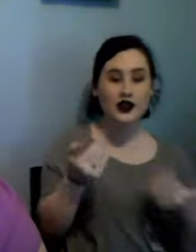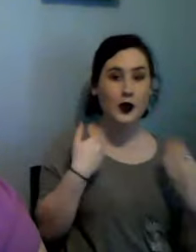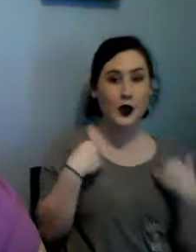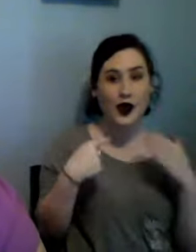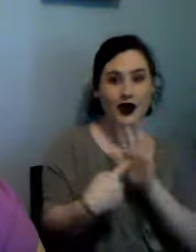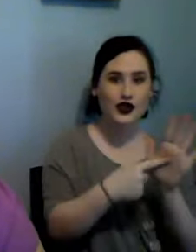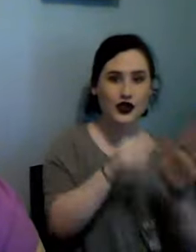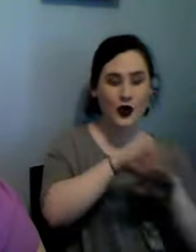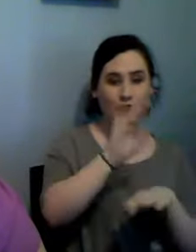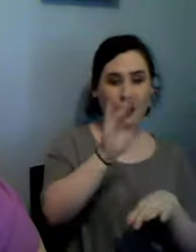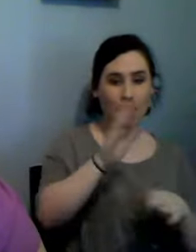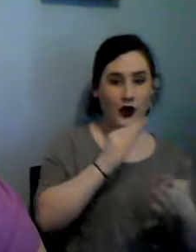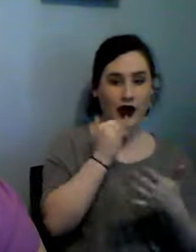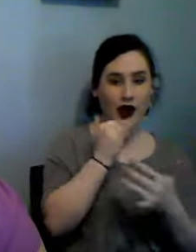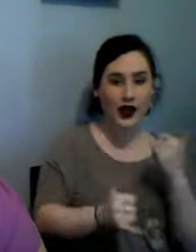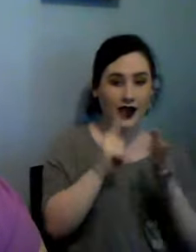samplers